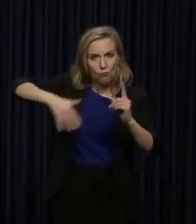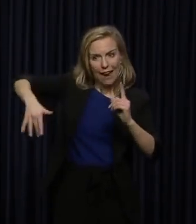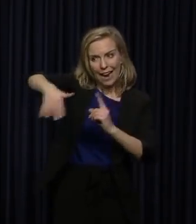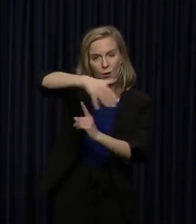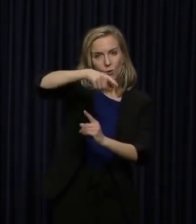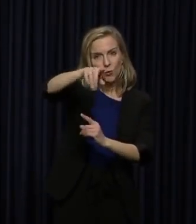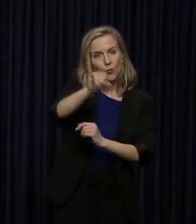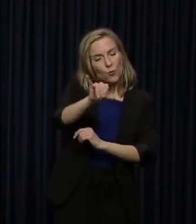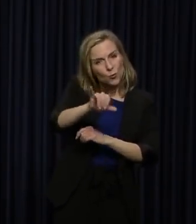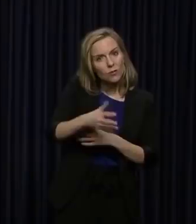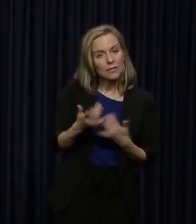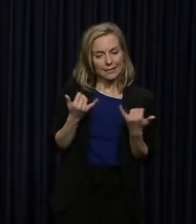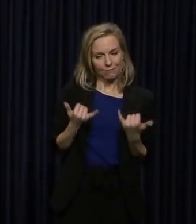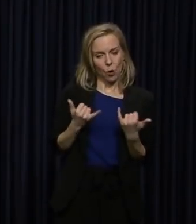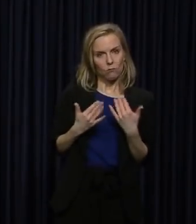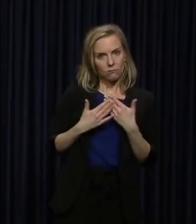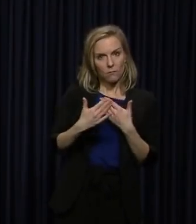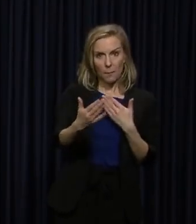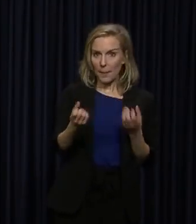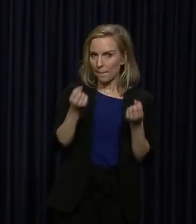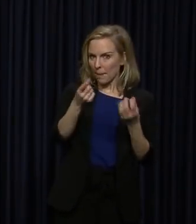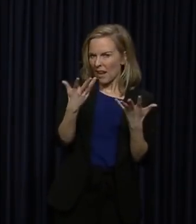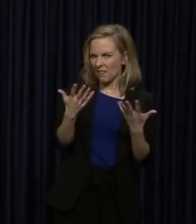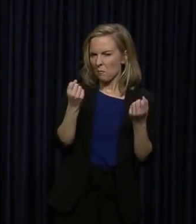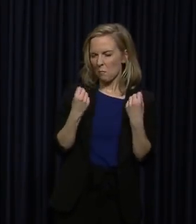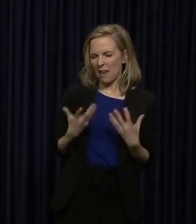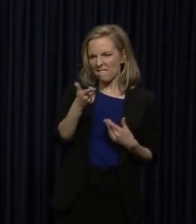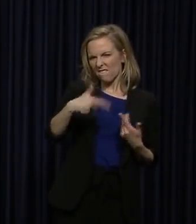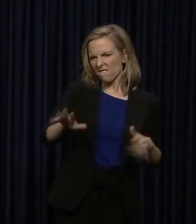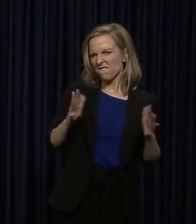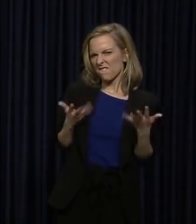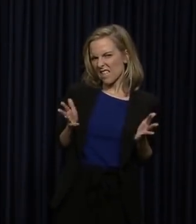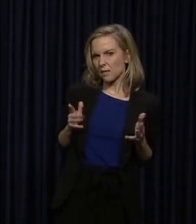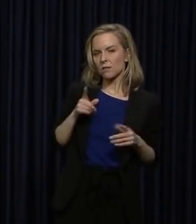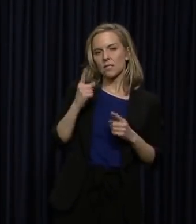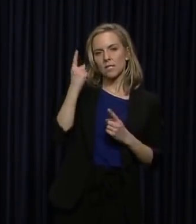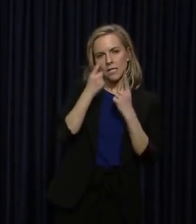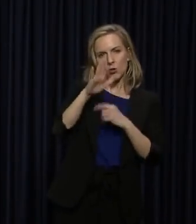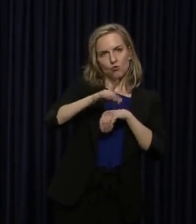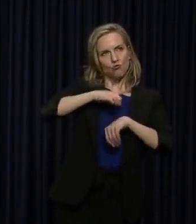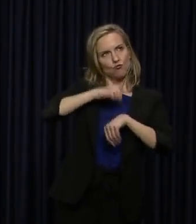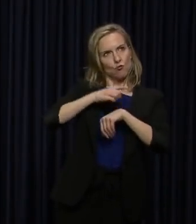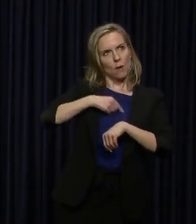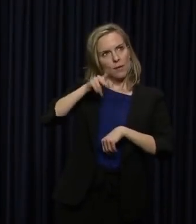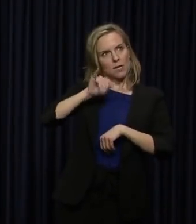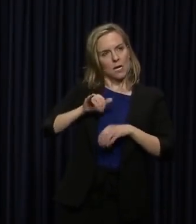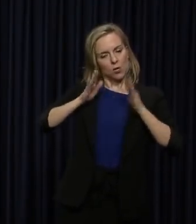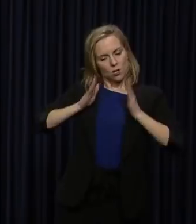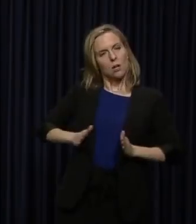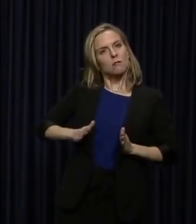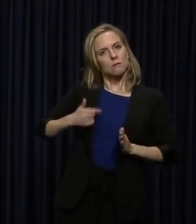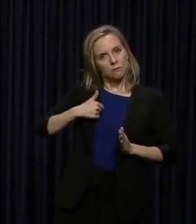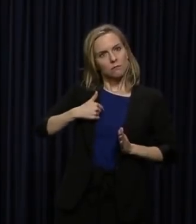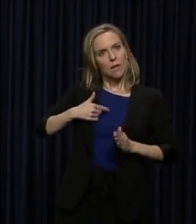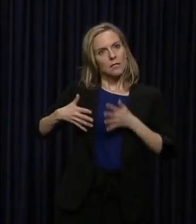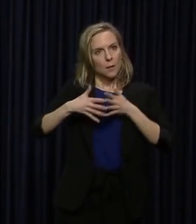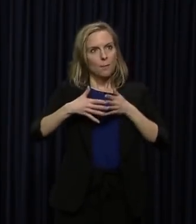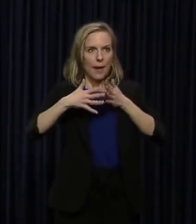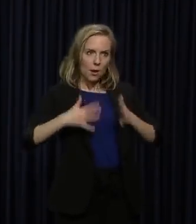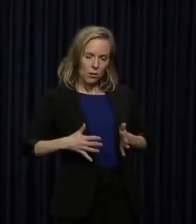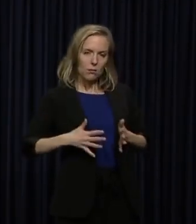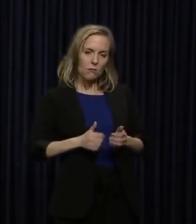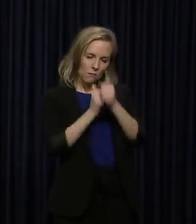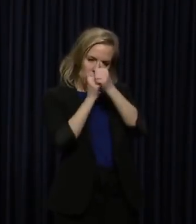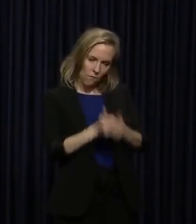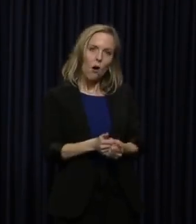What I'm asking you to do starting today, though many of you have done this, is to consider it your duty as a Kentuckian and as an American